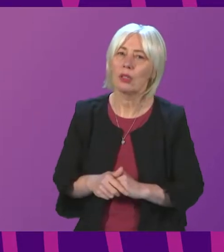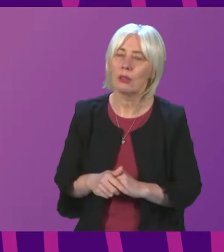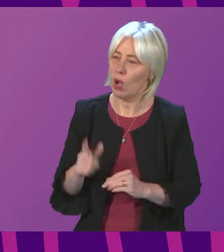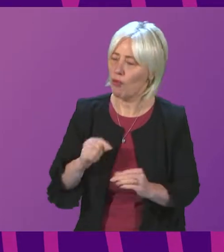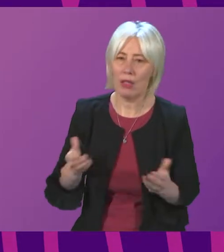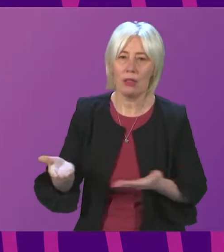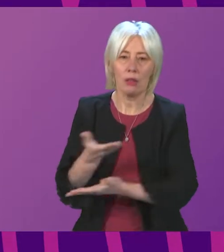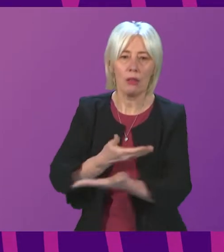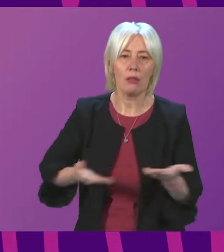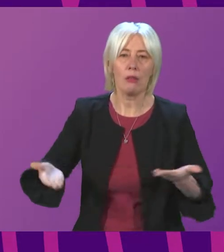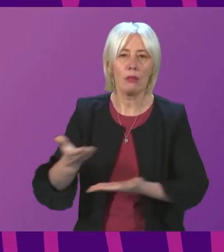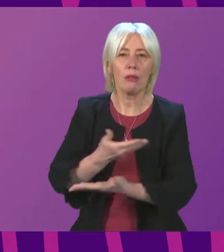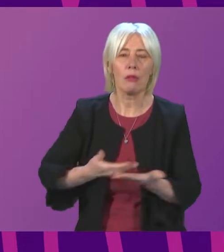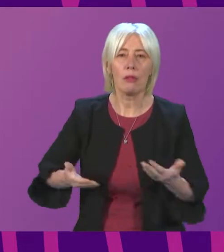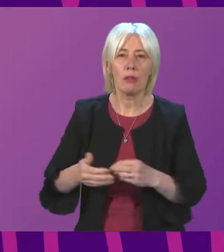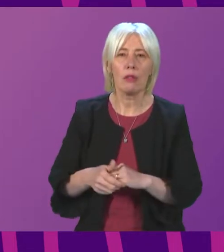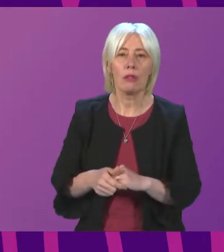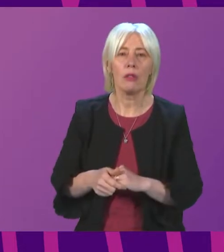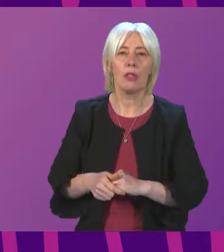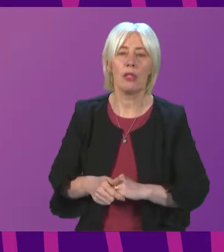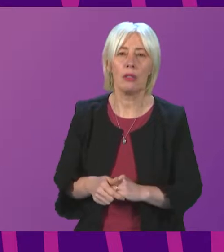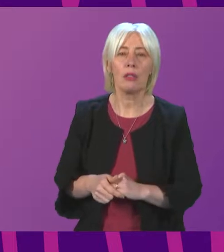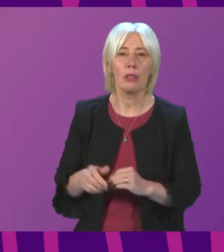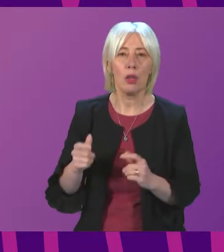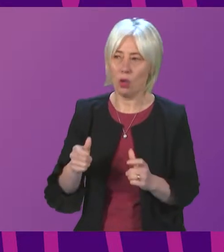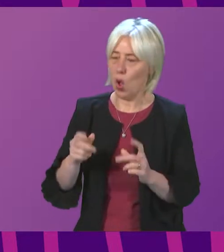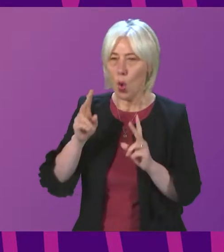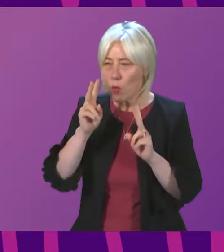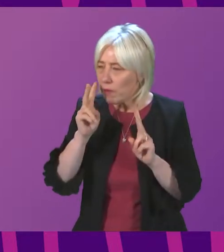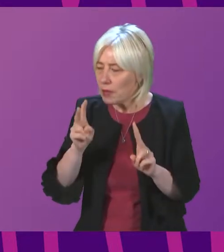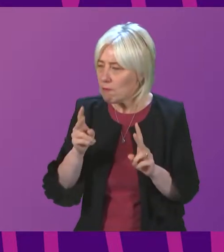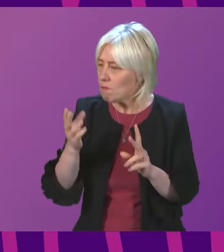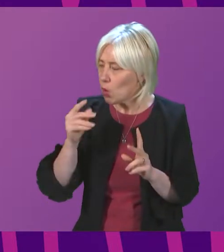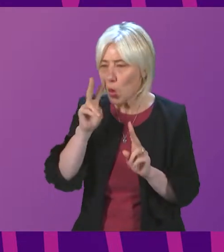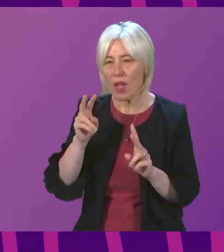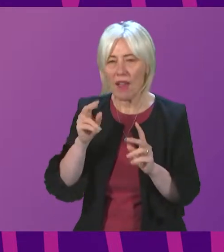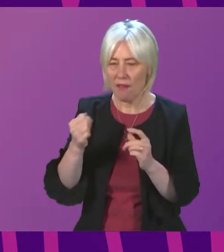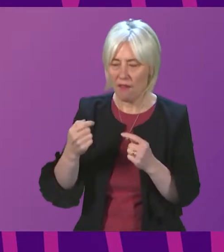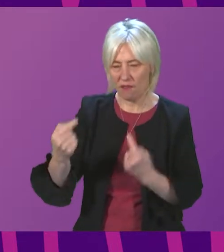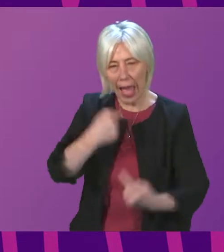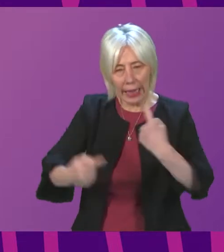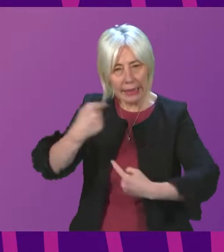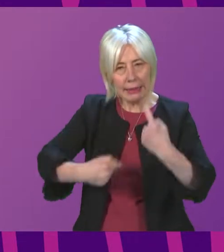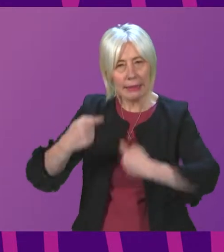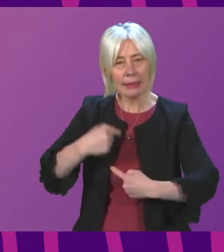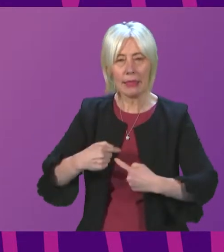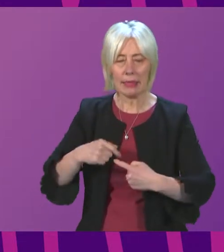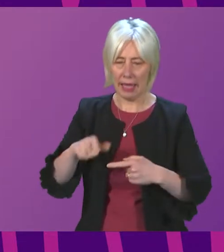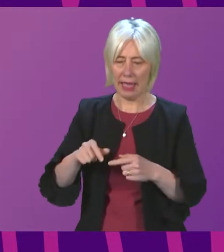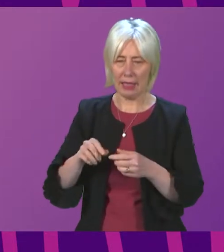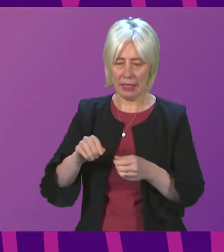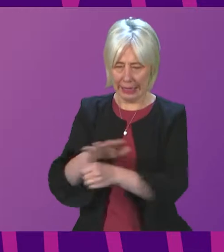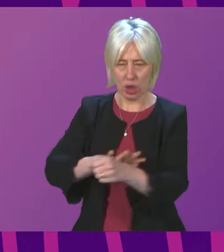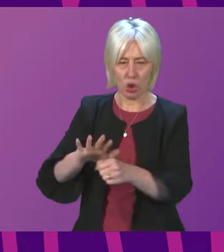discussed in the past and and the parliament has discussed this whole idea of uh violence and and the whole creation of this situation